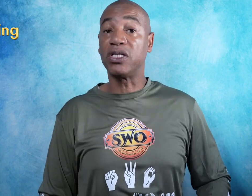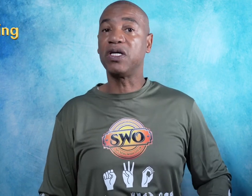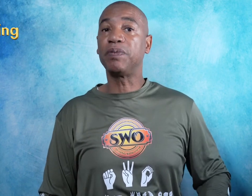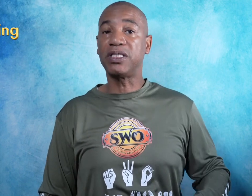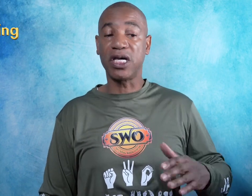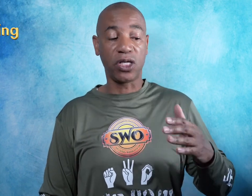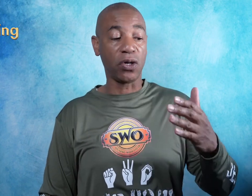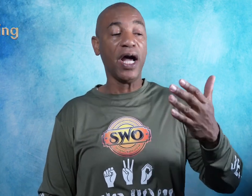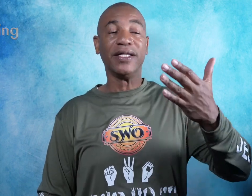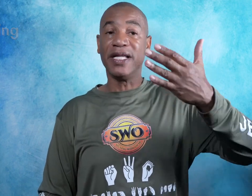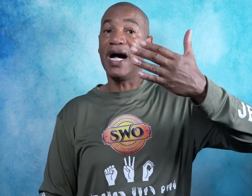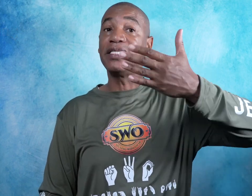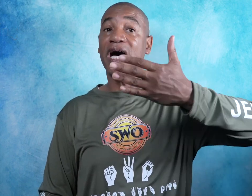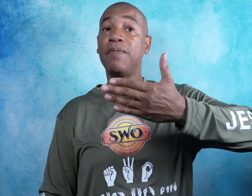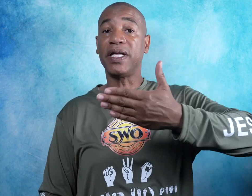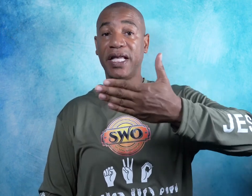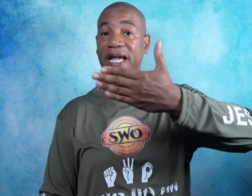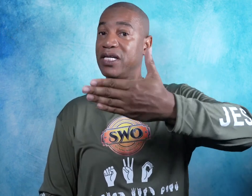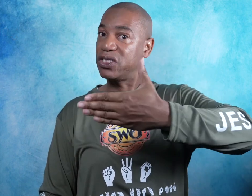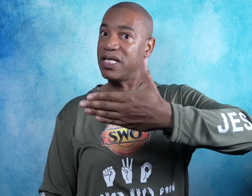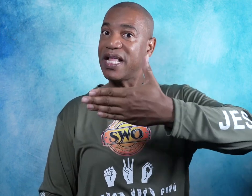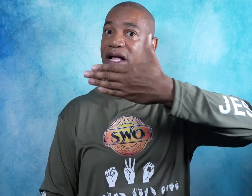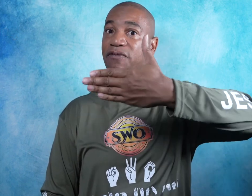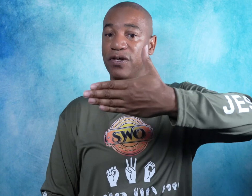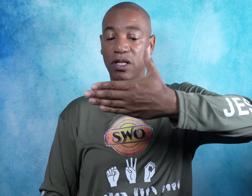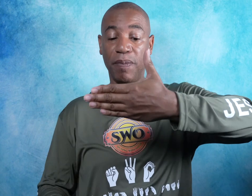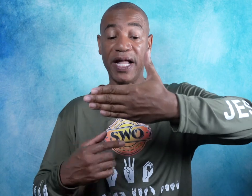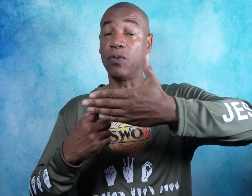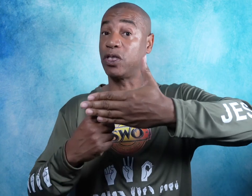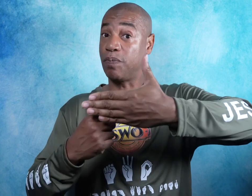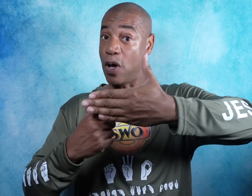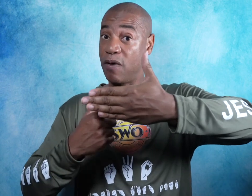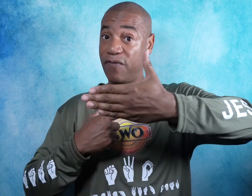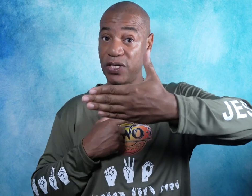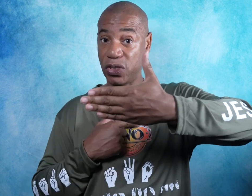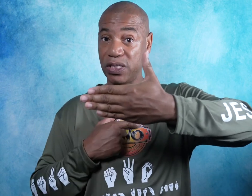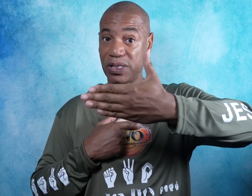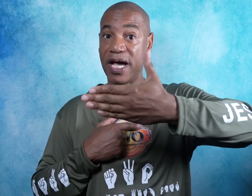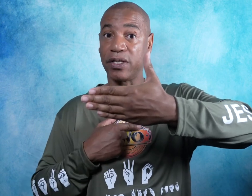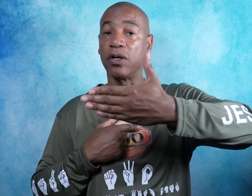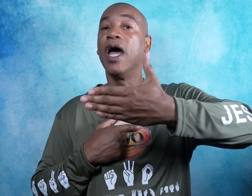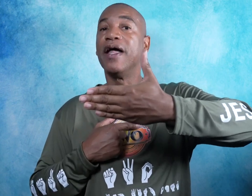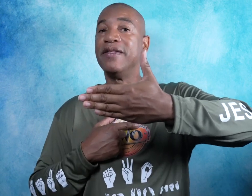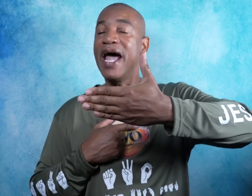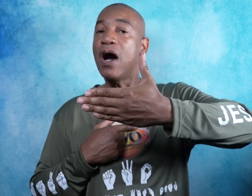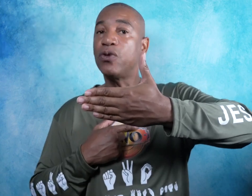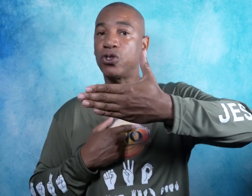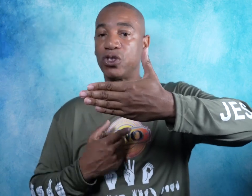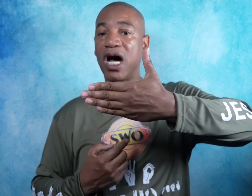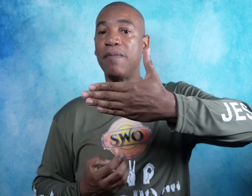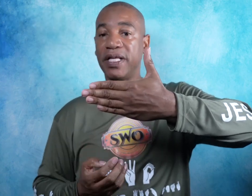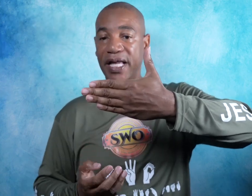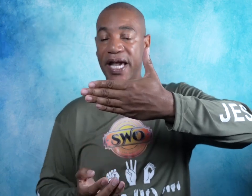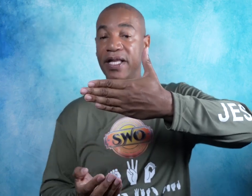simply take your non-dominant hand. Extend that out in front of the body with the palm facing the signer. Now with your dominant hand.